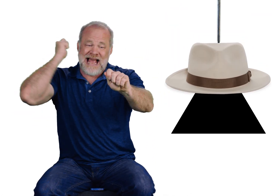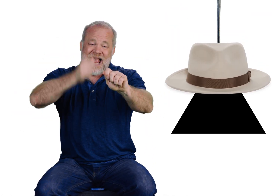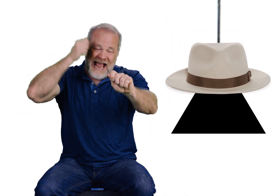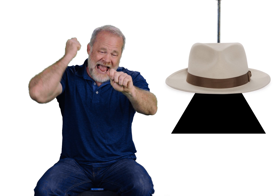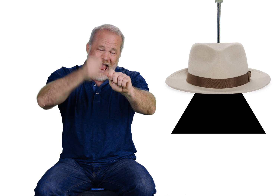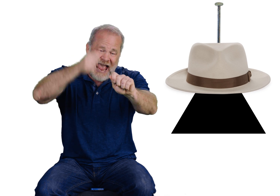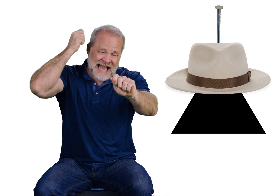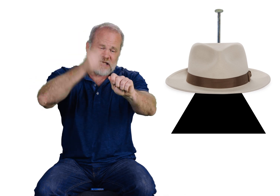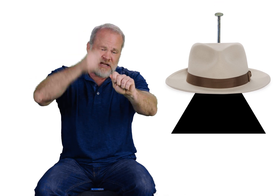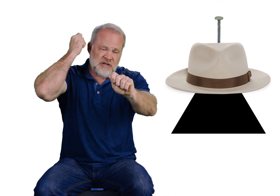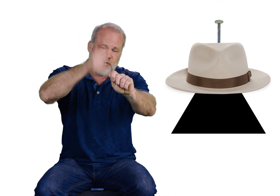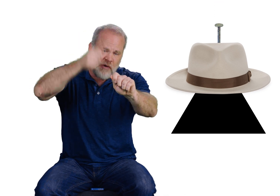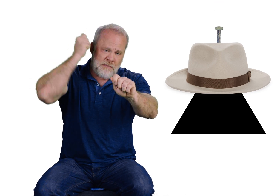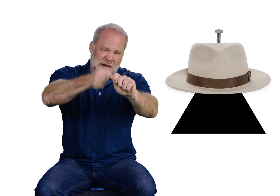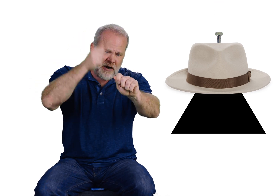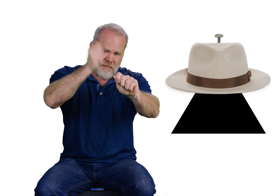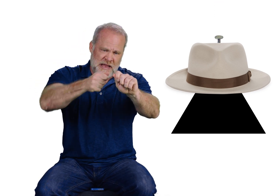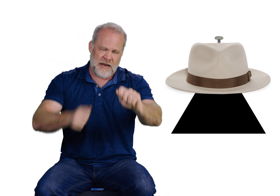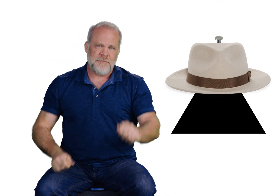a hat to a pyramid.